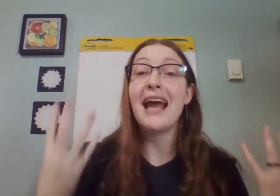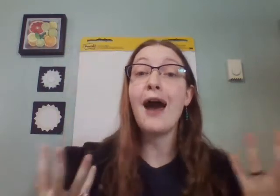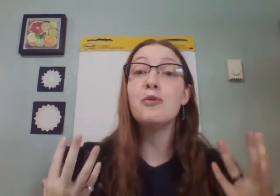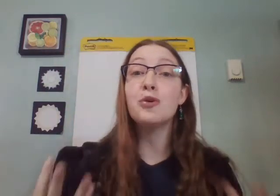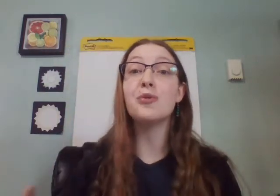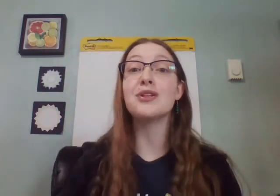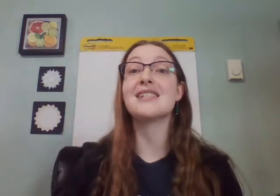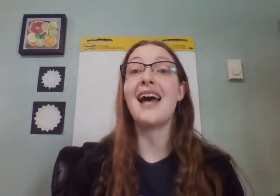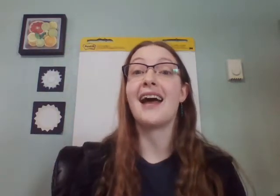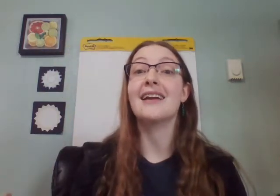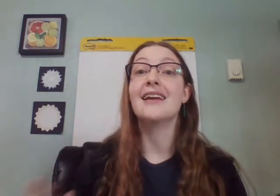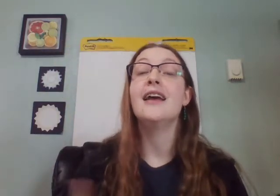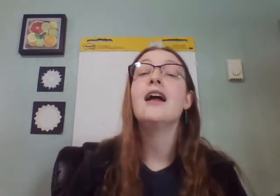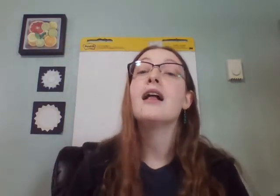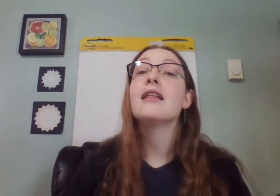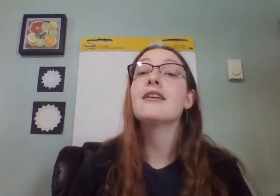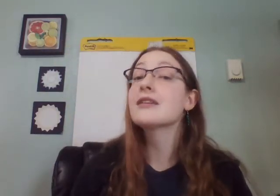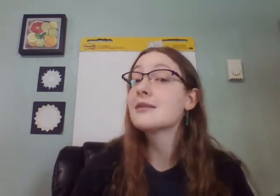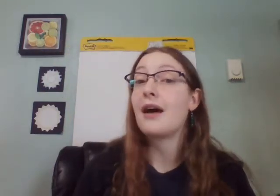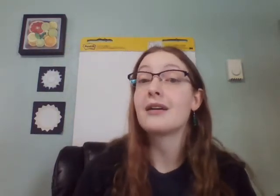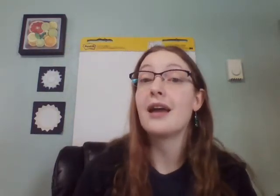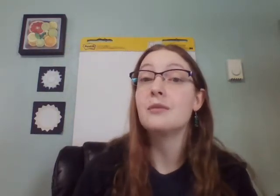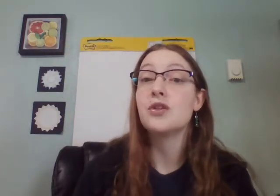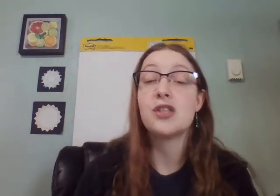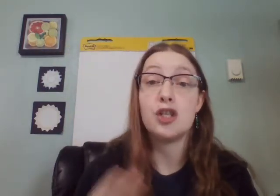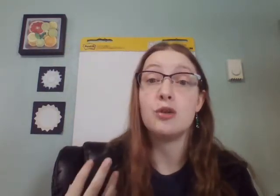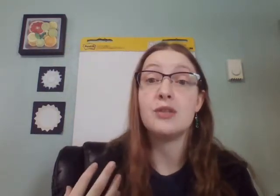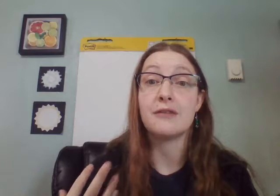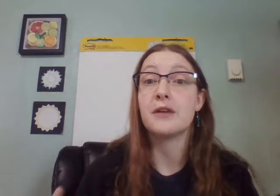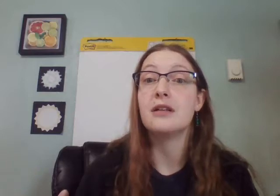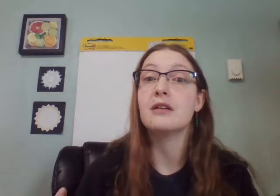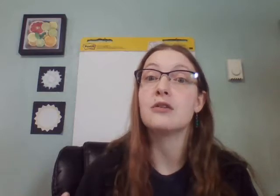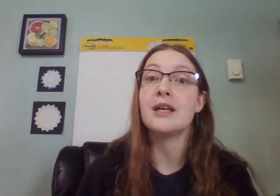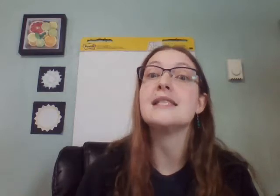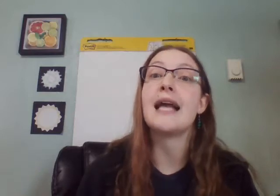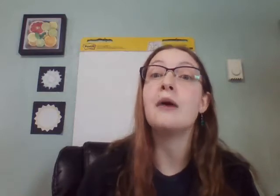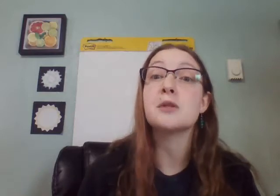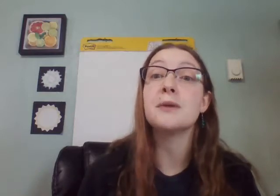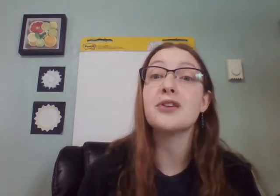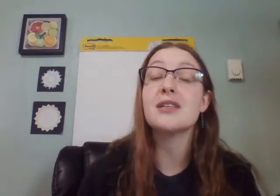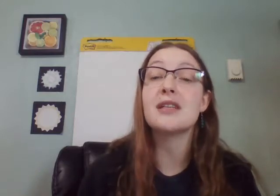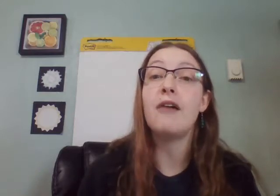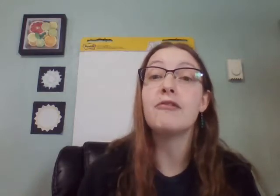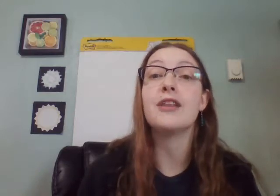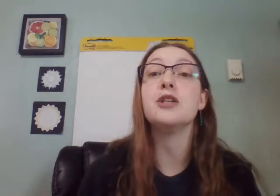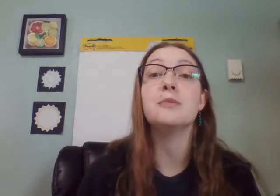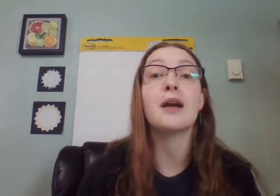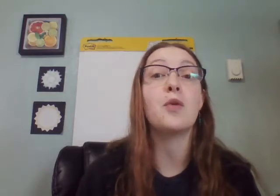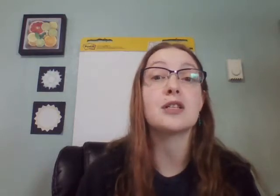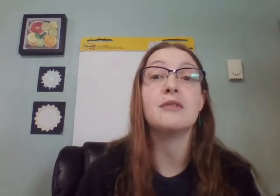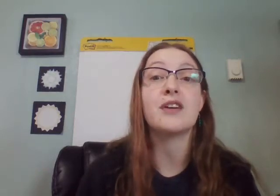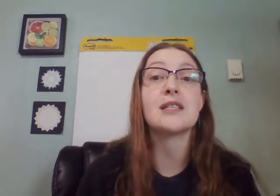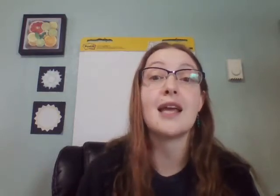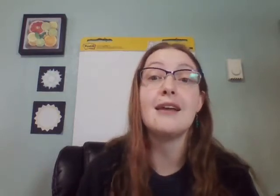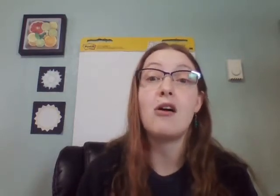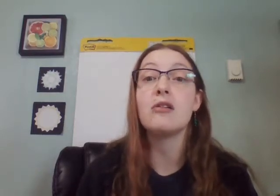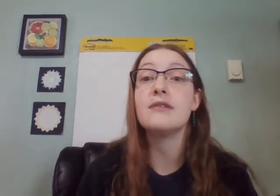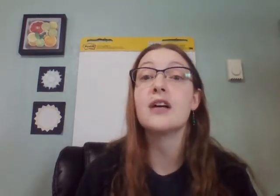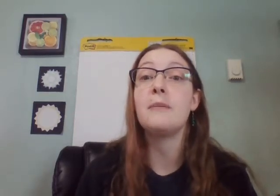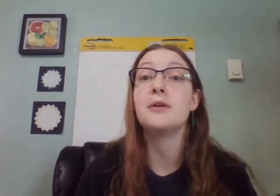mean, how cool is that? There are some other animals that do different crazy house building stuff that you might want to investigate. I'll leave a couple